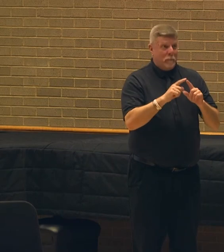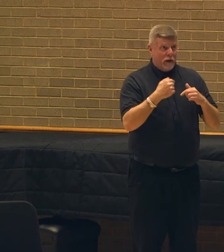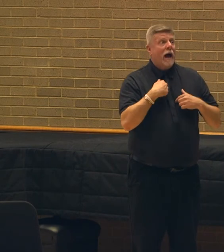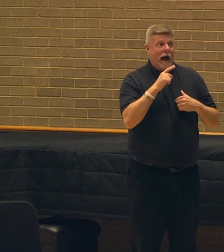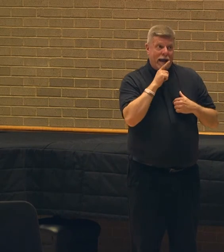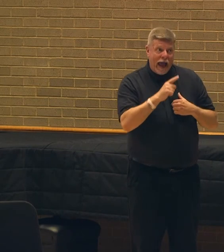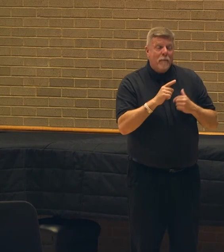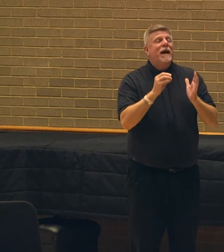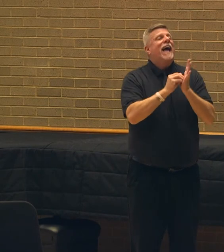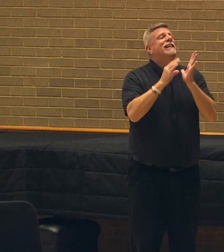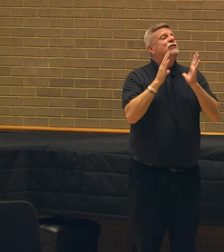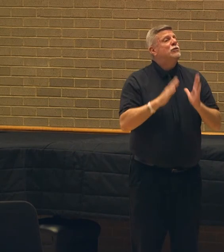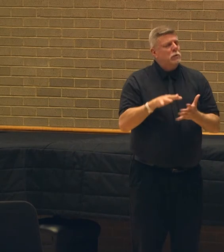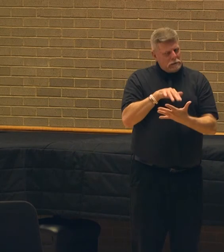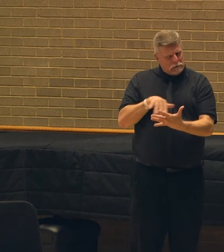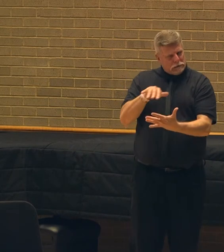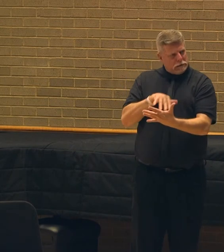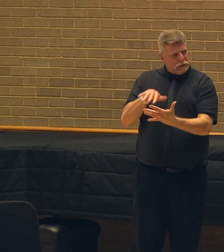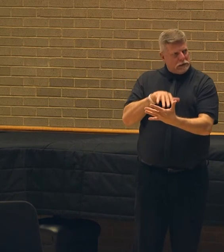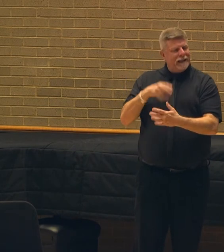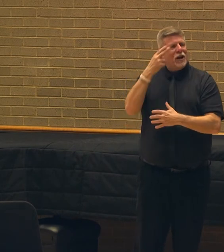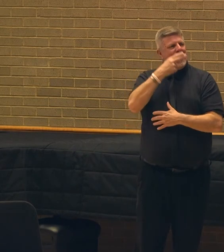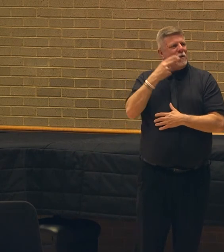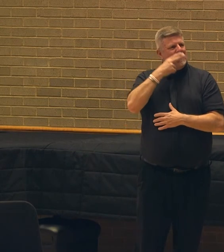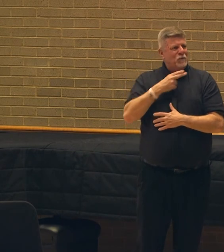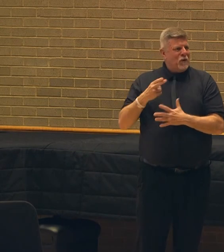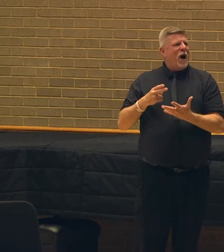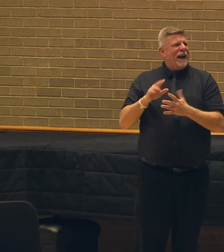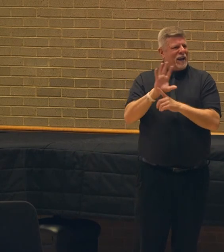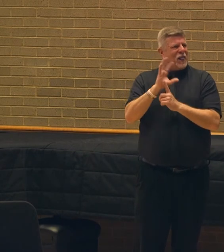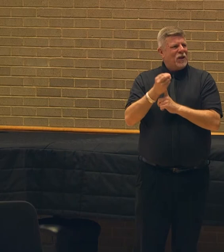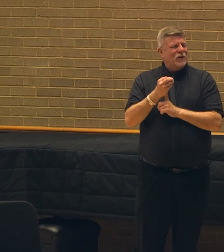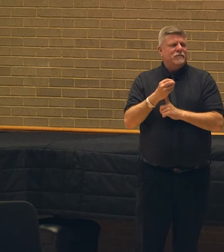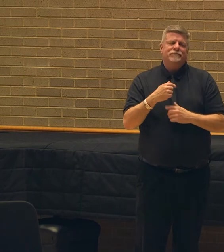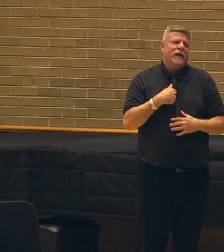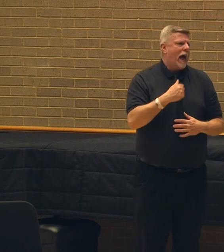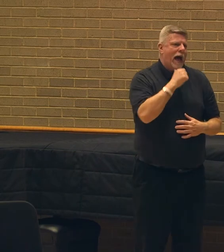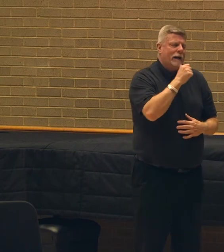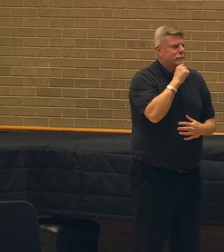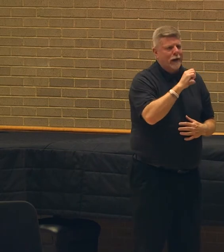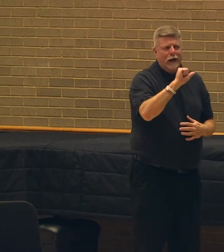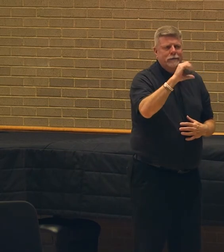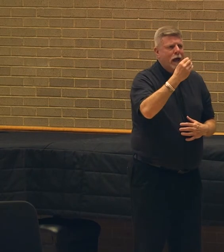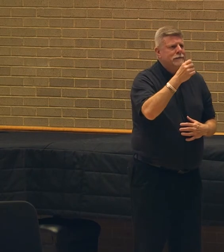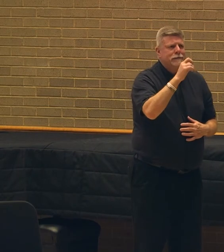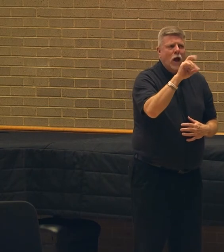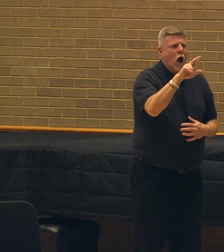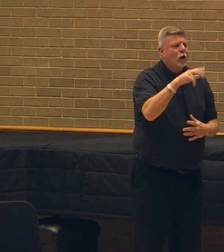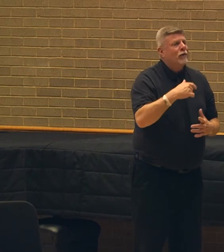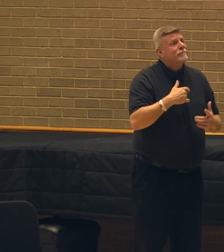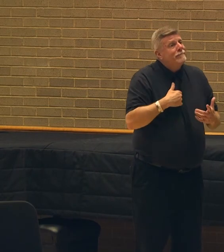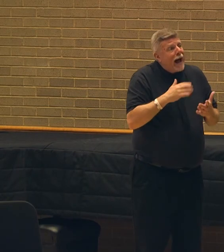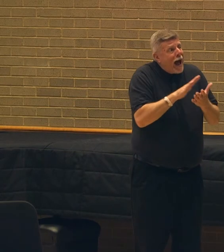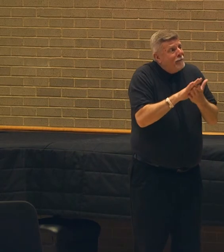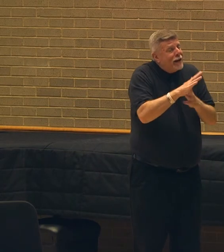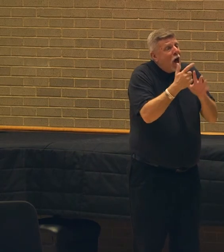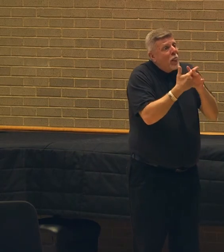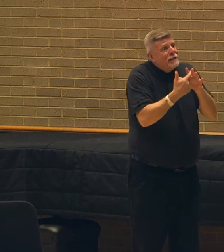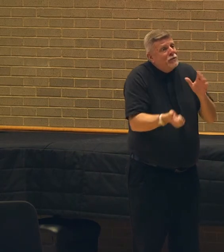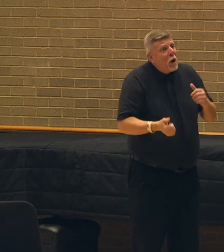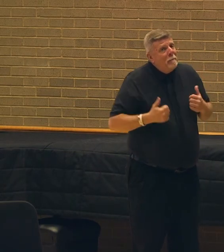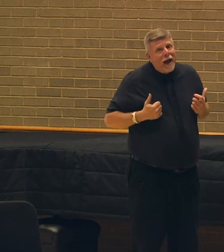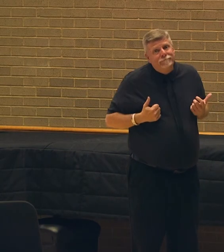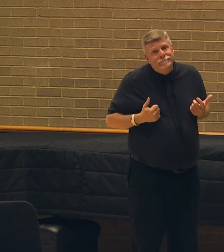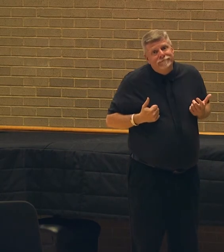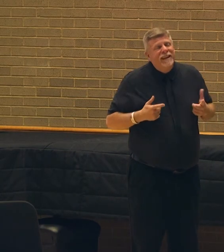Hawaiian culture. I'm not a scholar in any field, I'm a college dropout and a practitioner